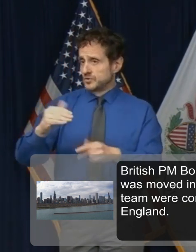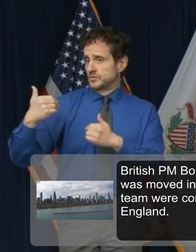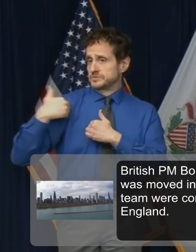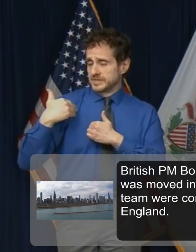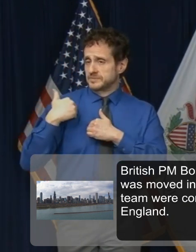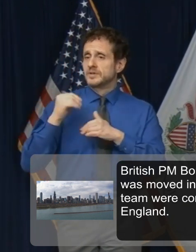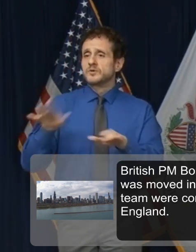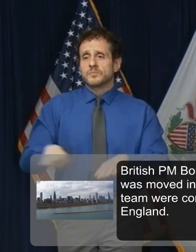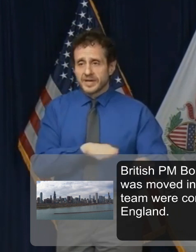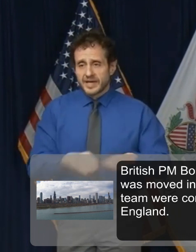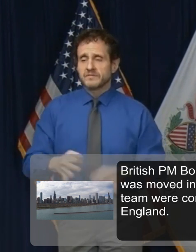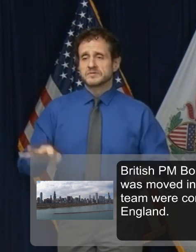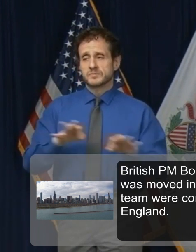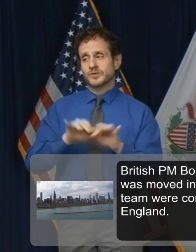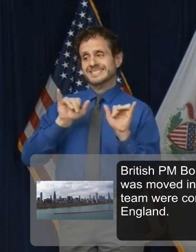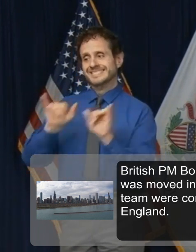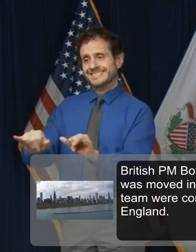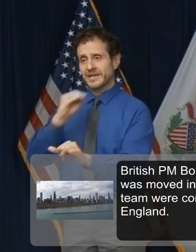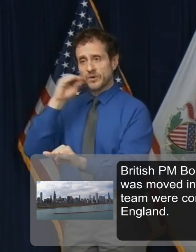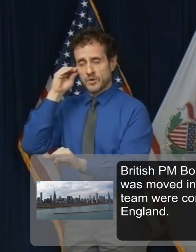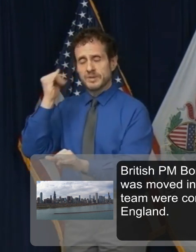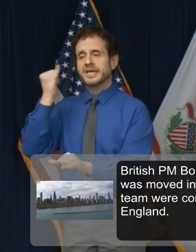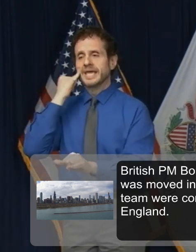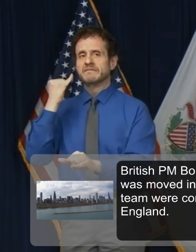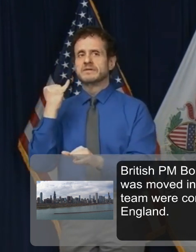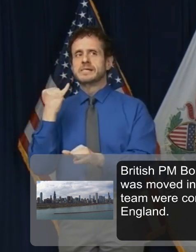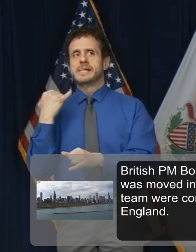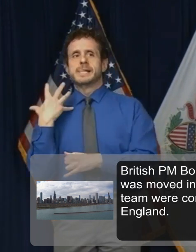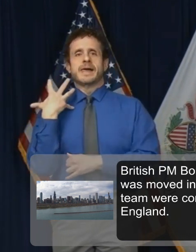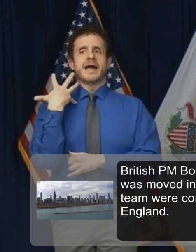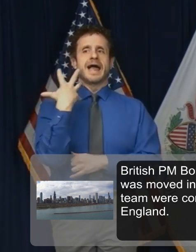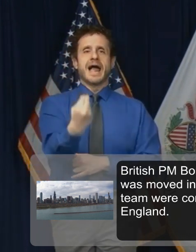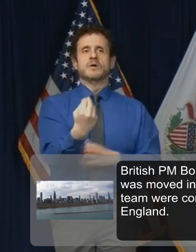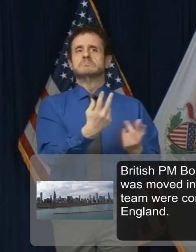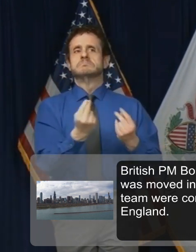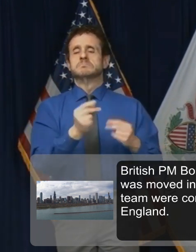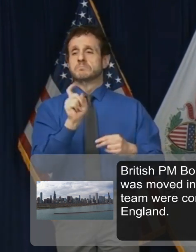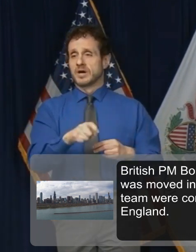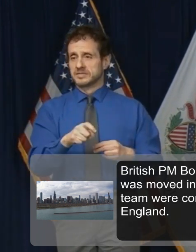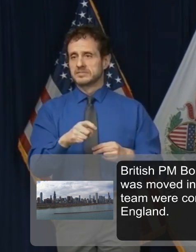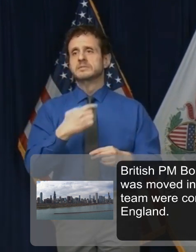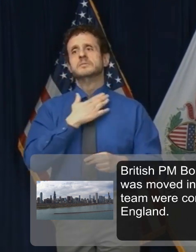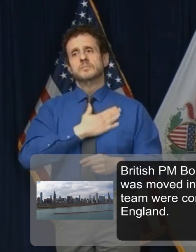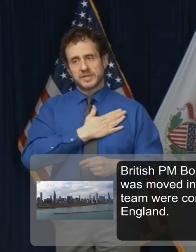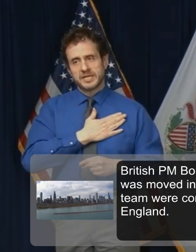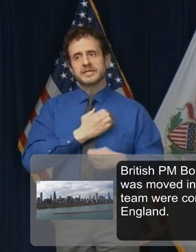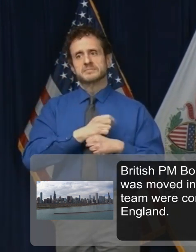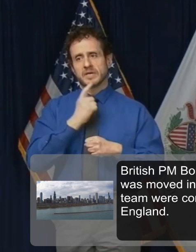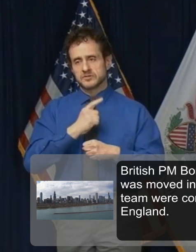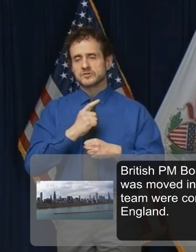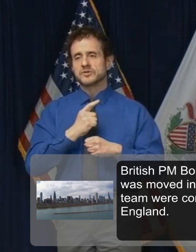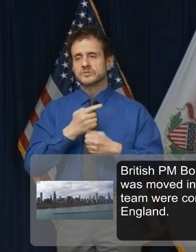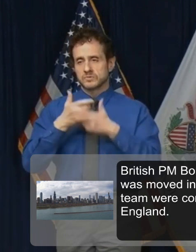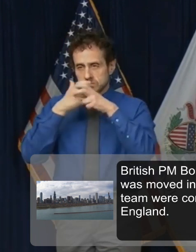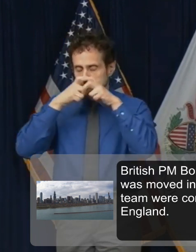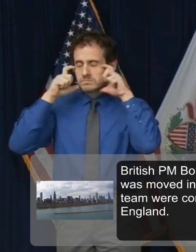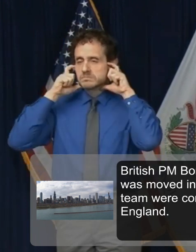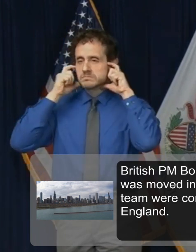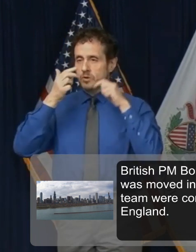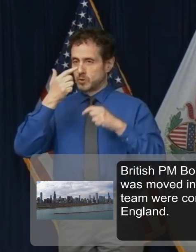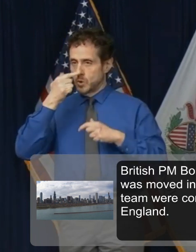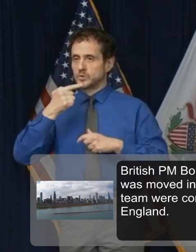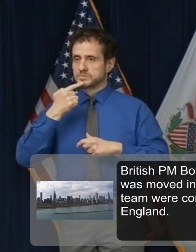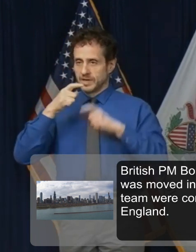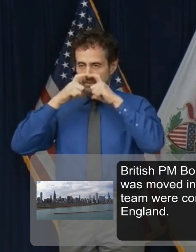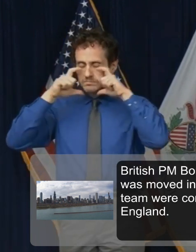If you absolutely must go out, please cover your nose and mouth. Many people are